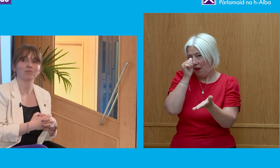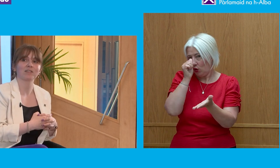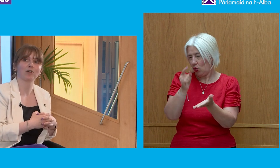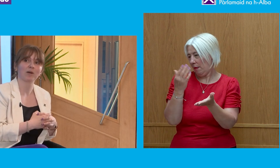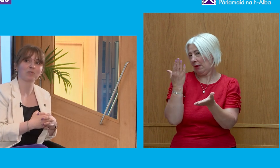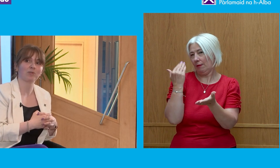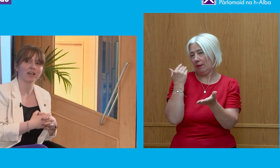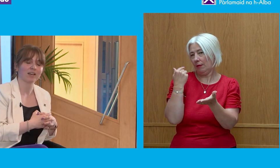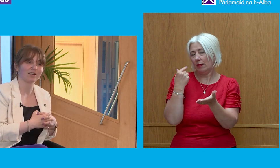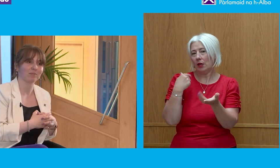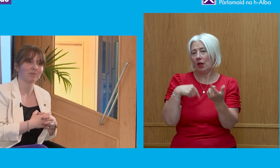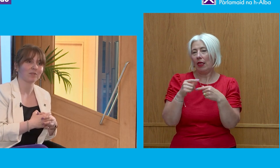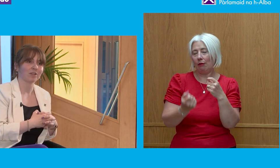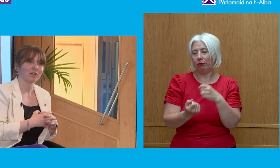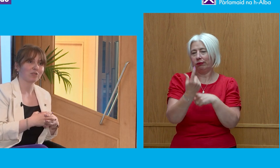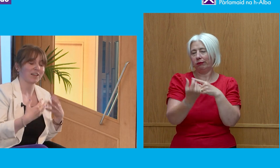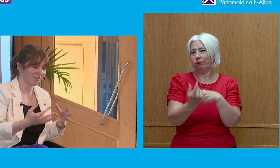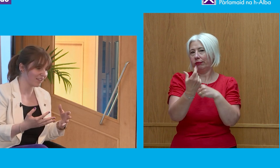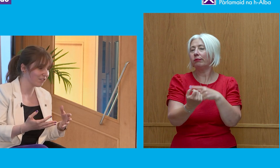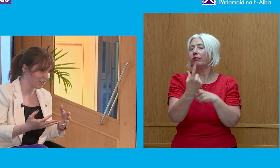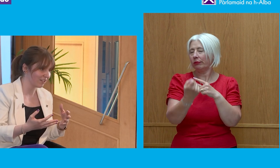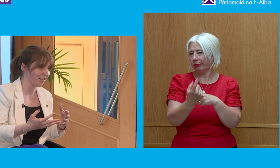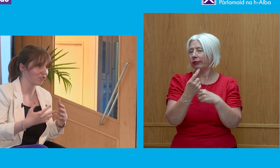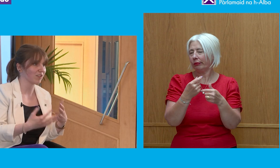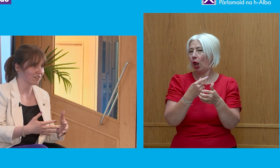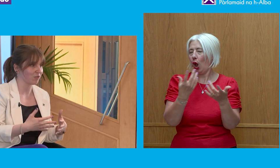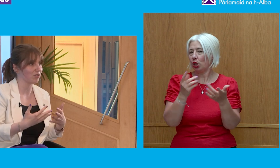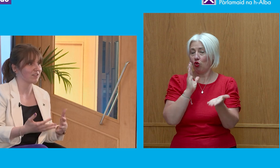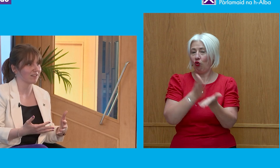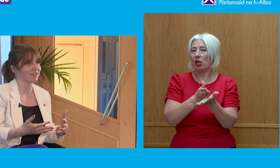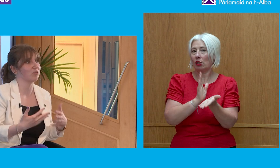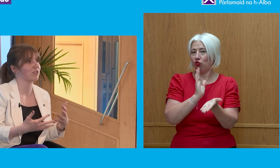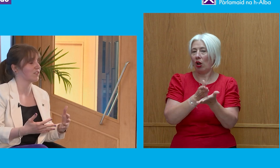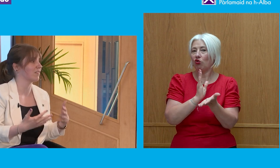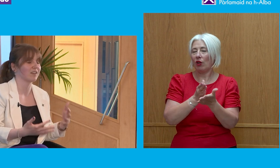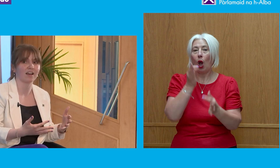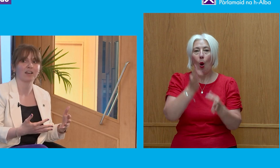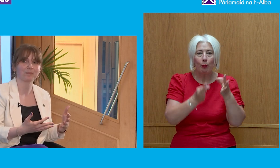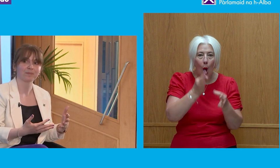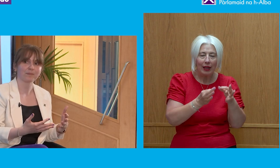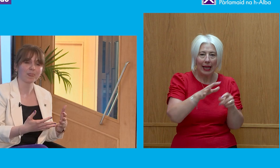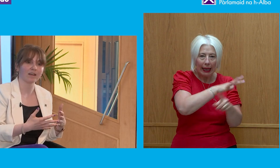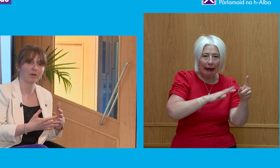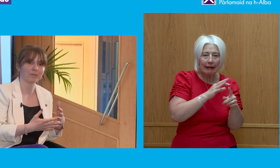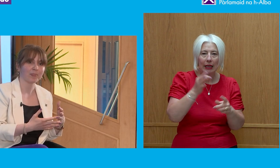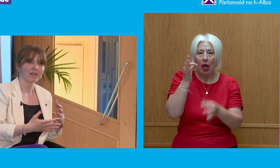in the last few months crop up quite significantly, that trust in politics and politicians is declining.